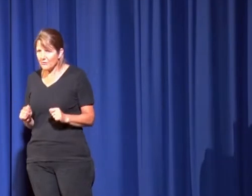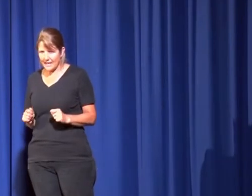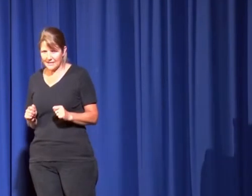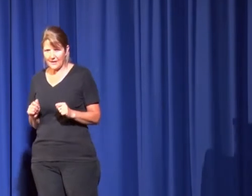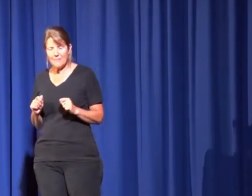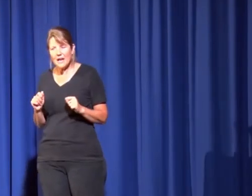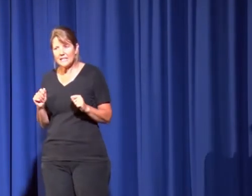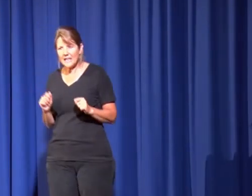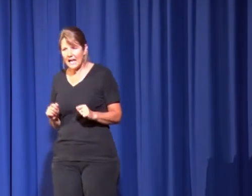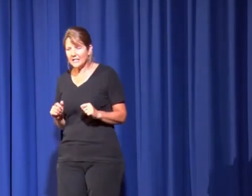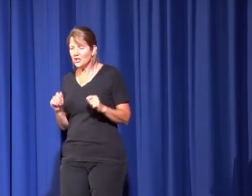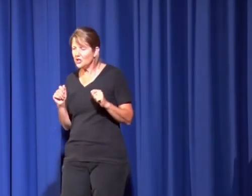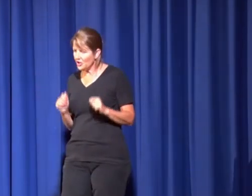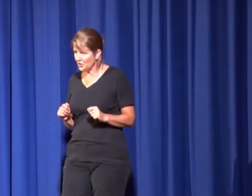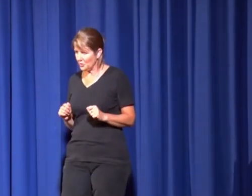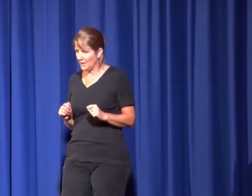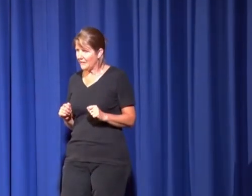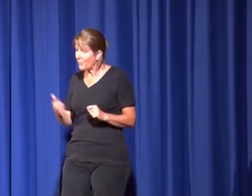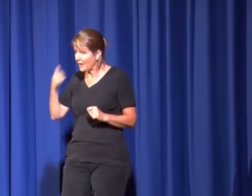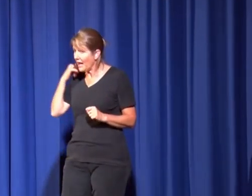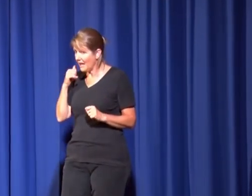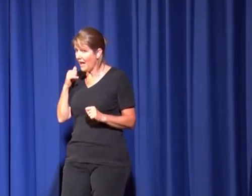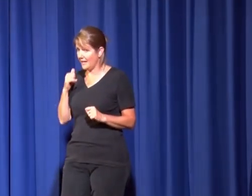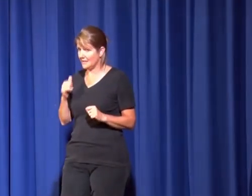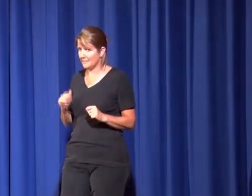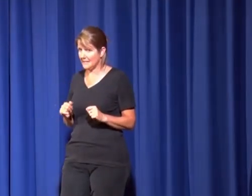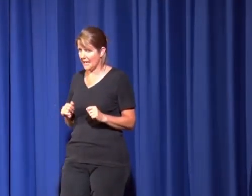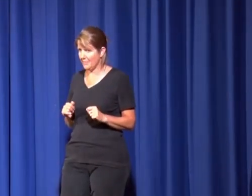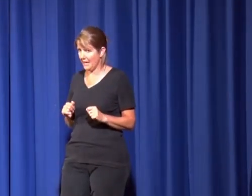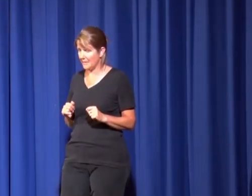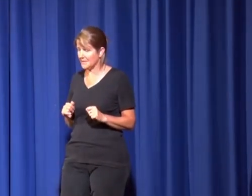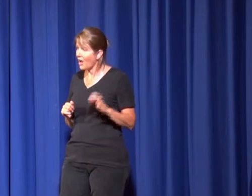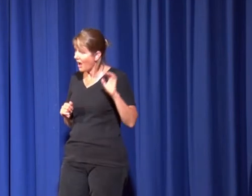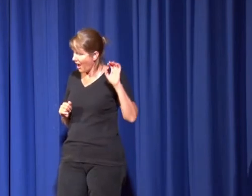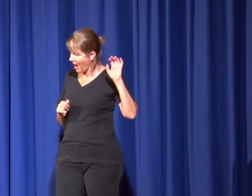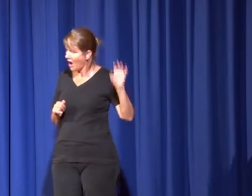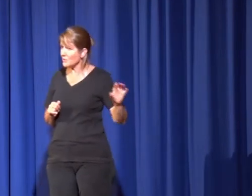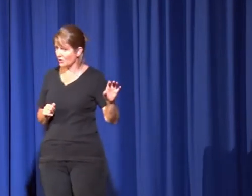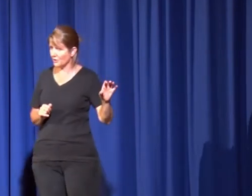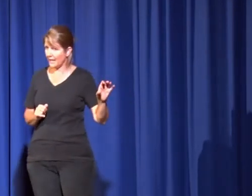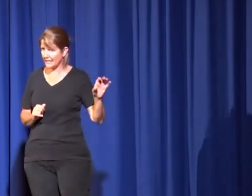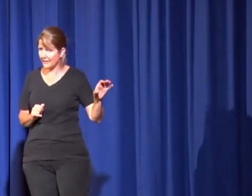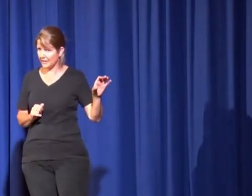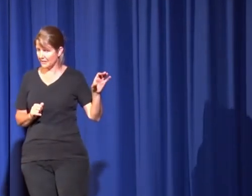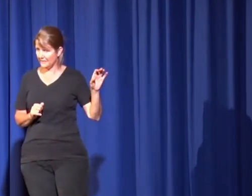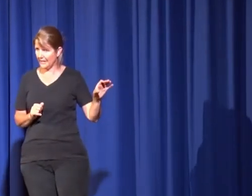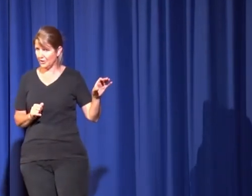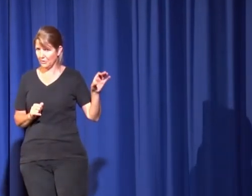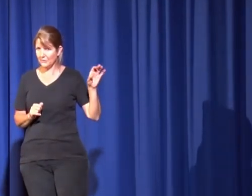read that my dad knew that when I lied to Mr Abraham, I was honouring another value of